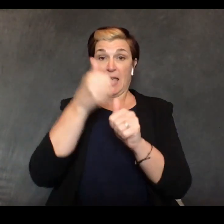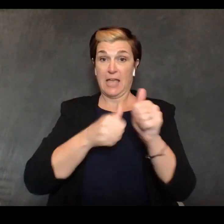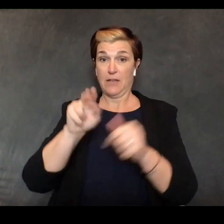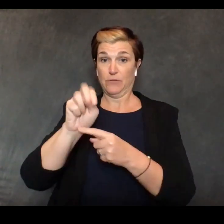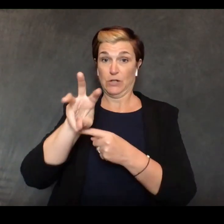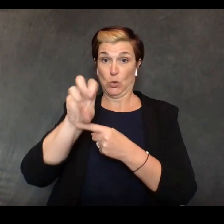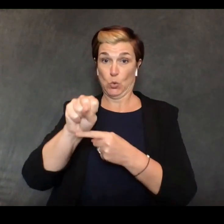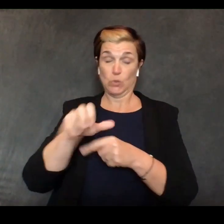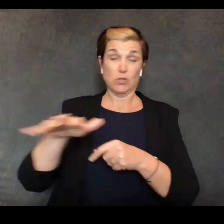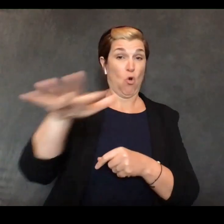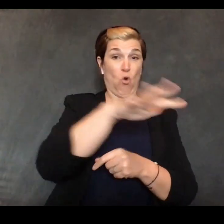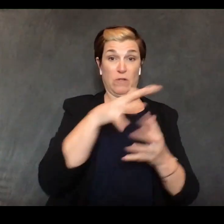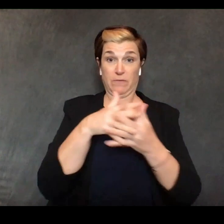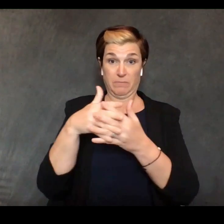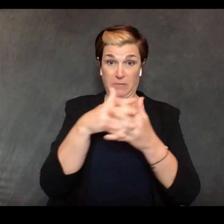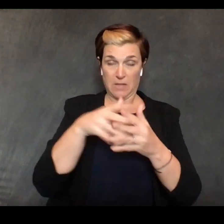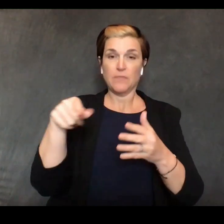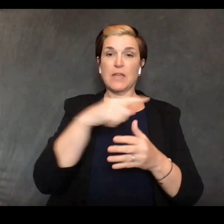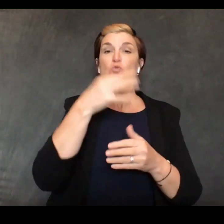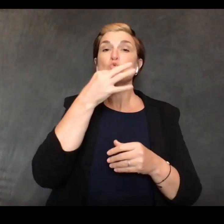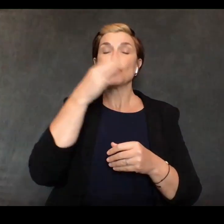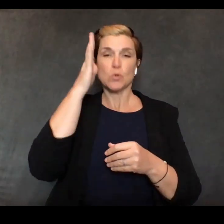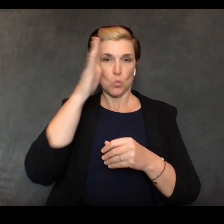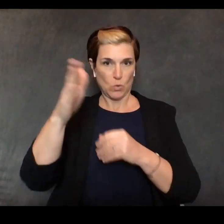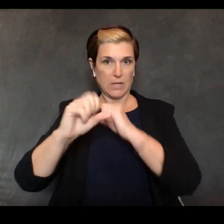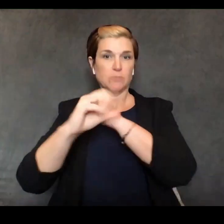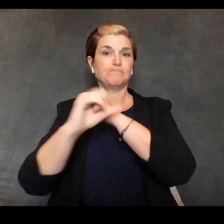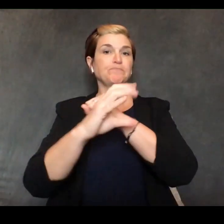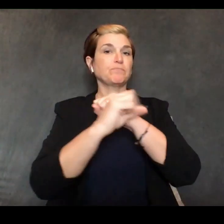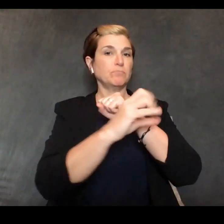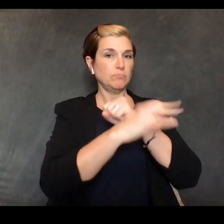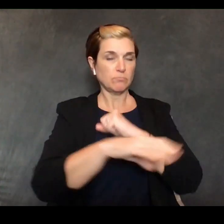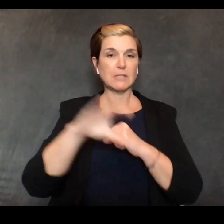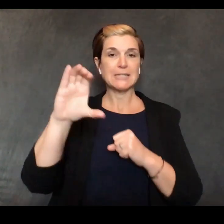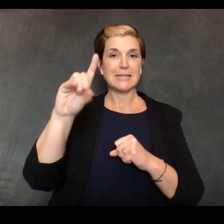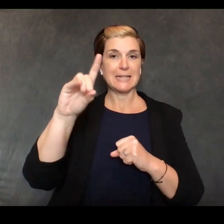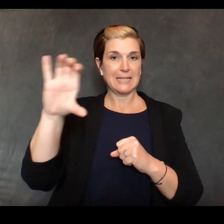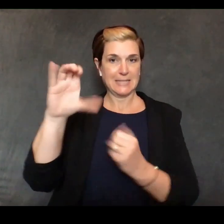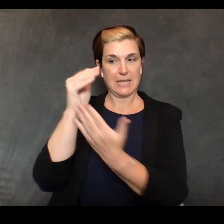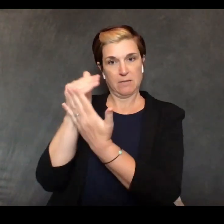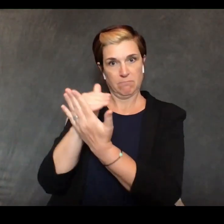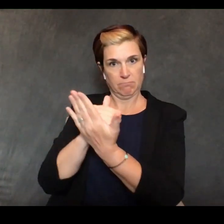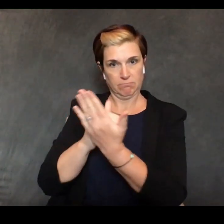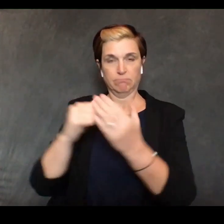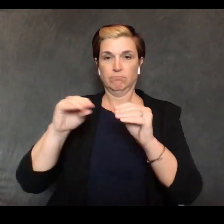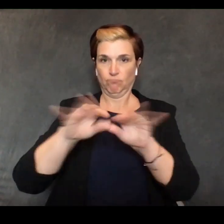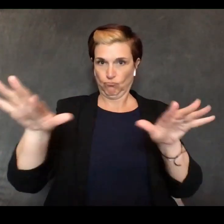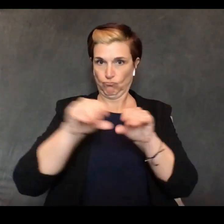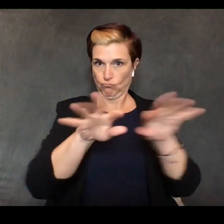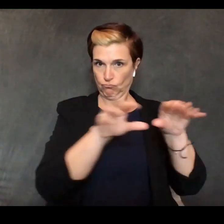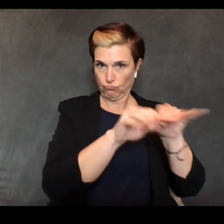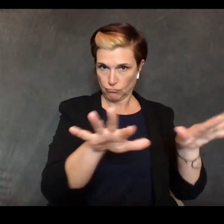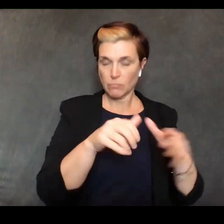campaign using cdc guidelines and specifically as we work on the issue of supplies